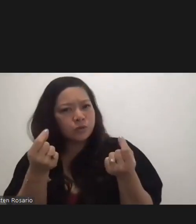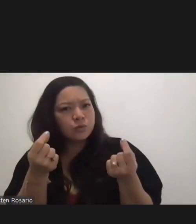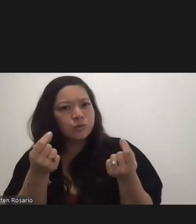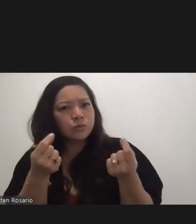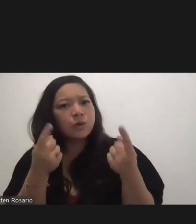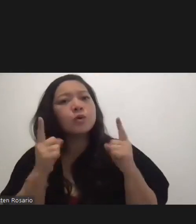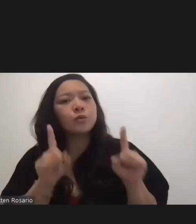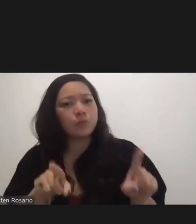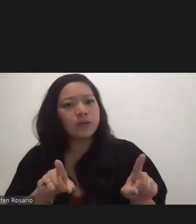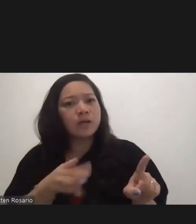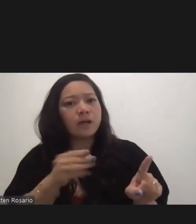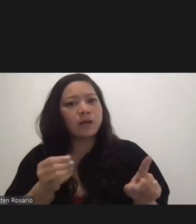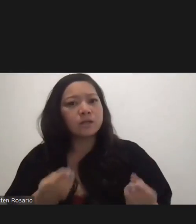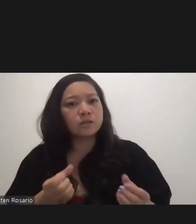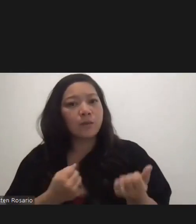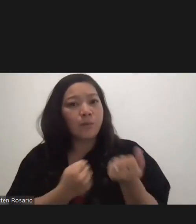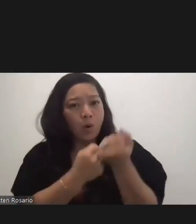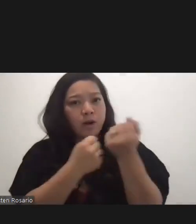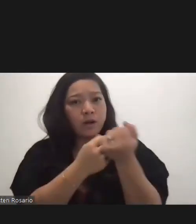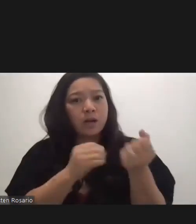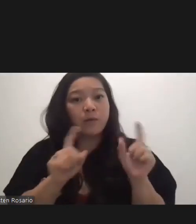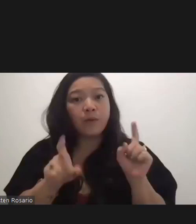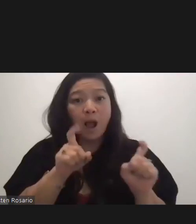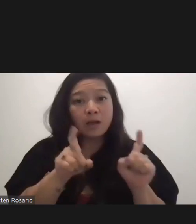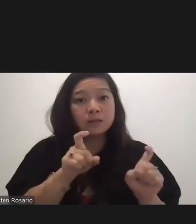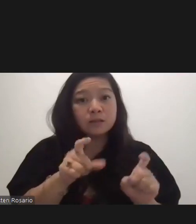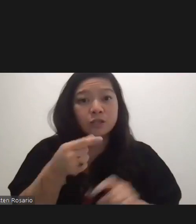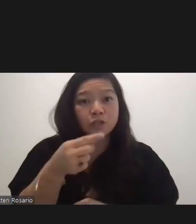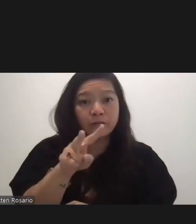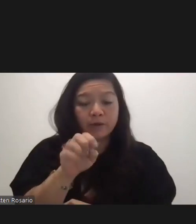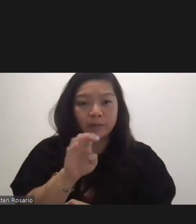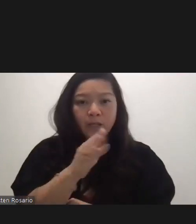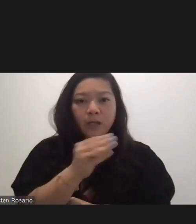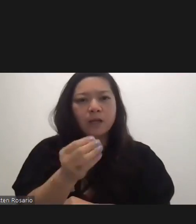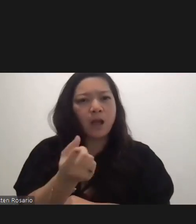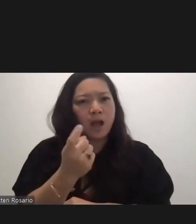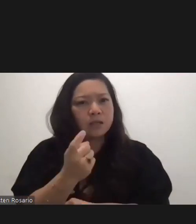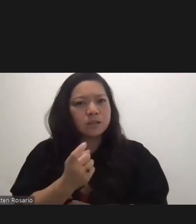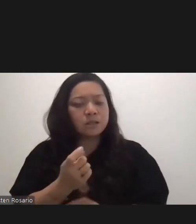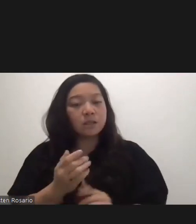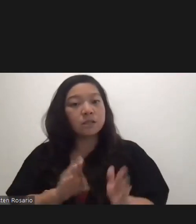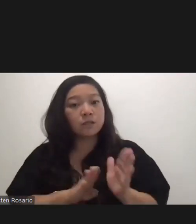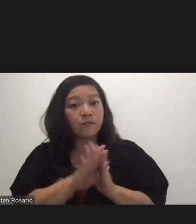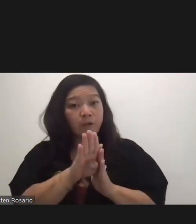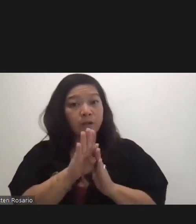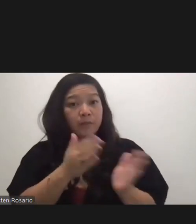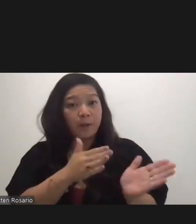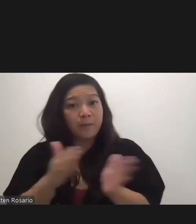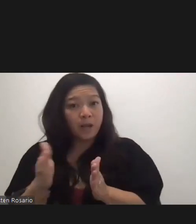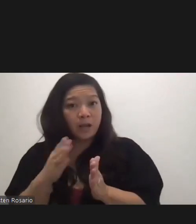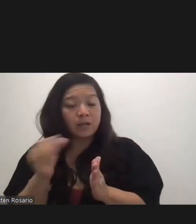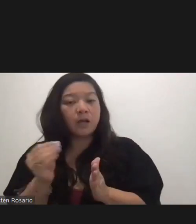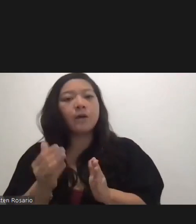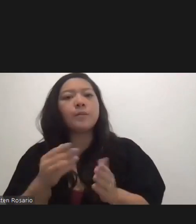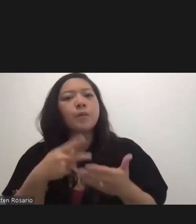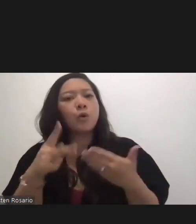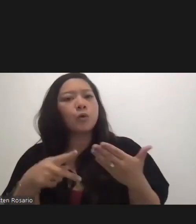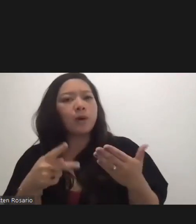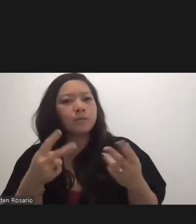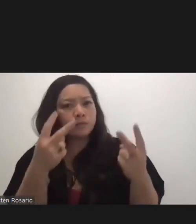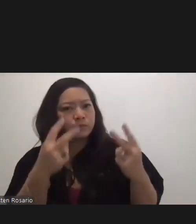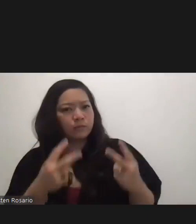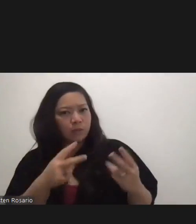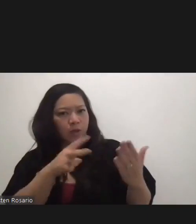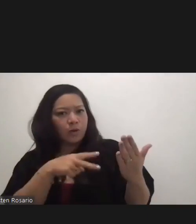I was the one that asked them to come and develop a plan and a program for me to look at, to